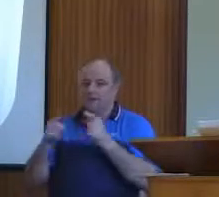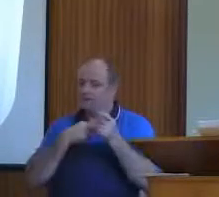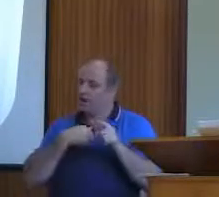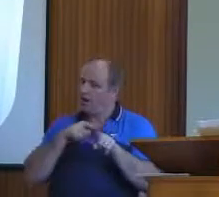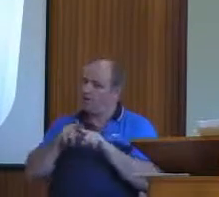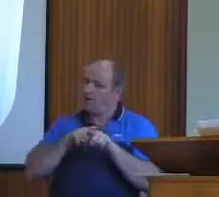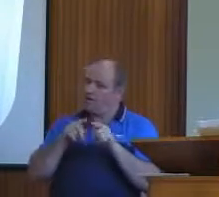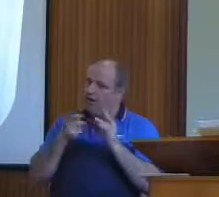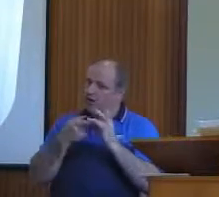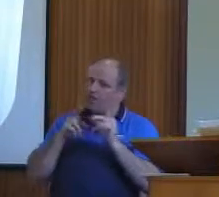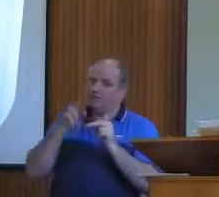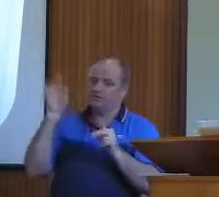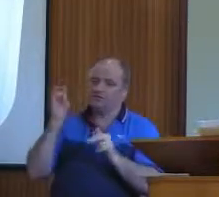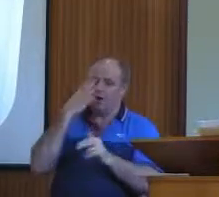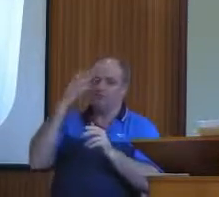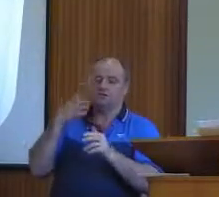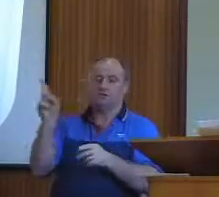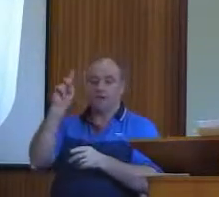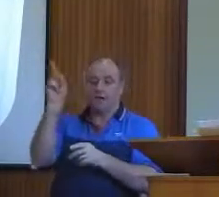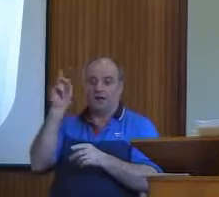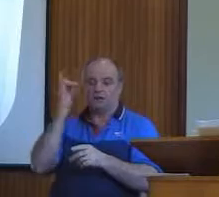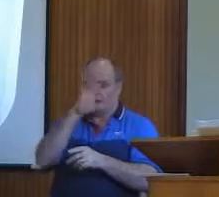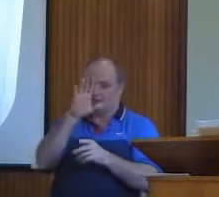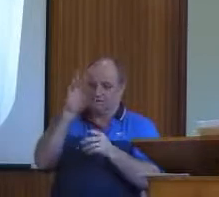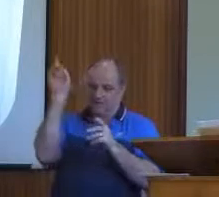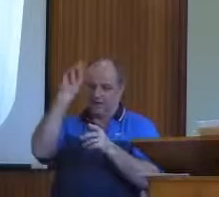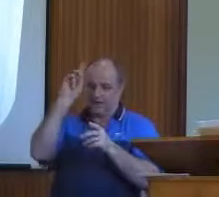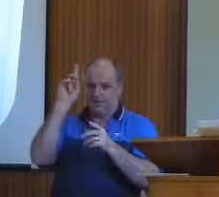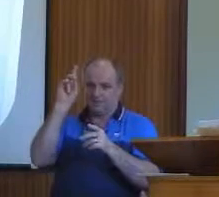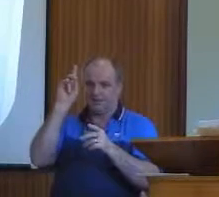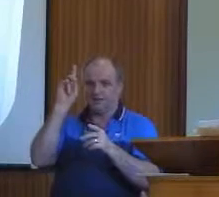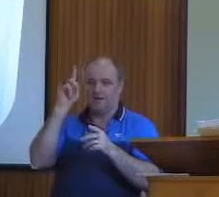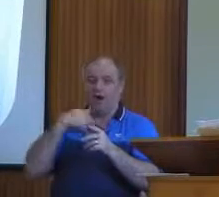more real to me than they have ever been before.